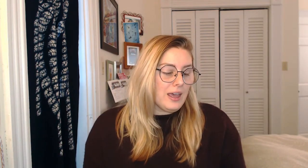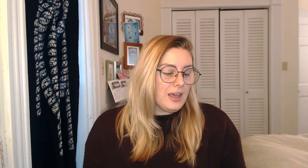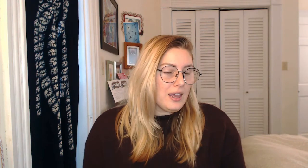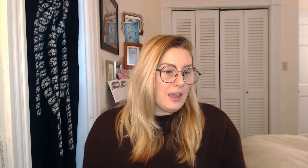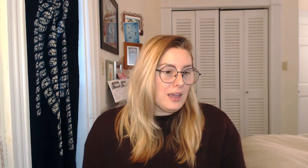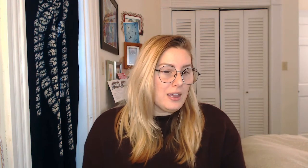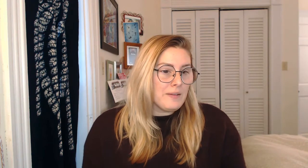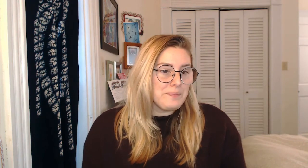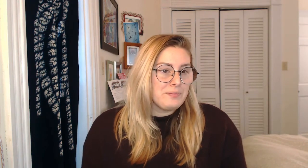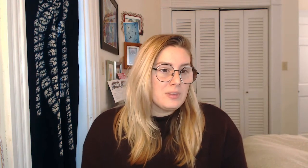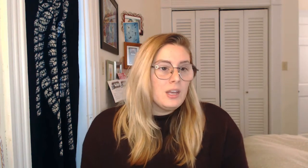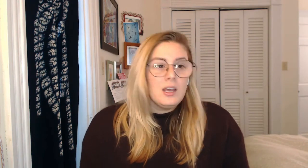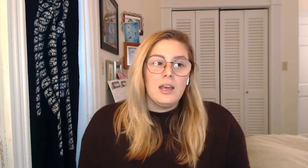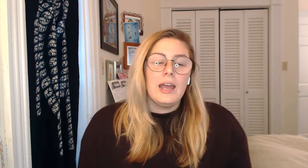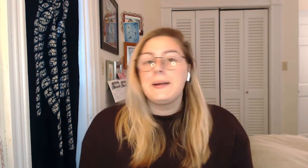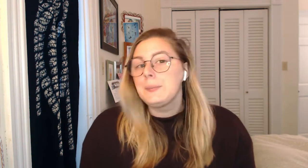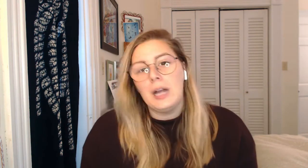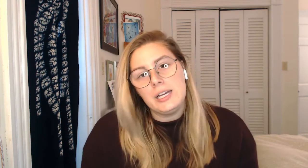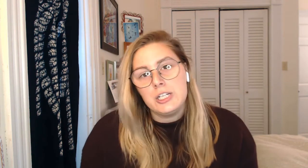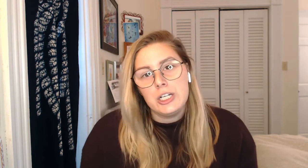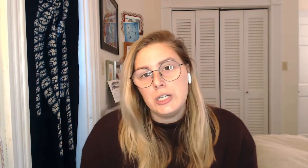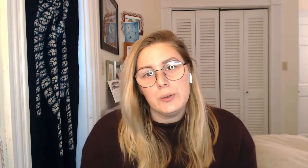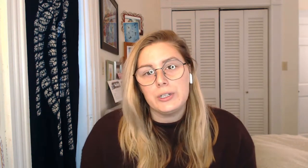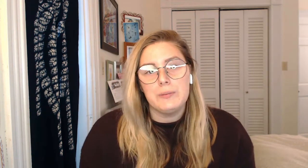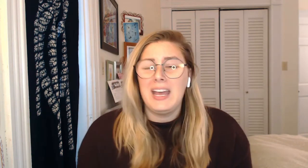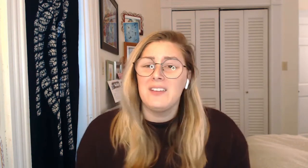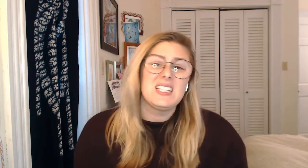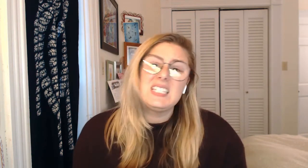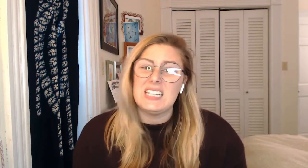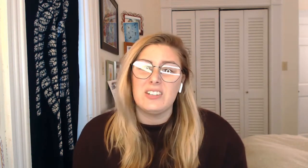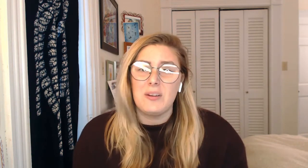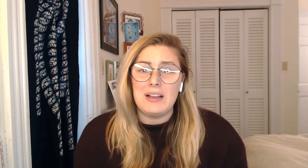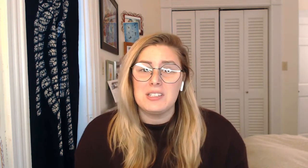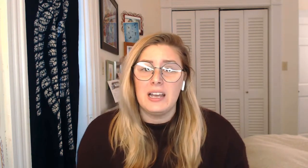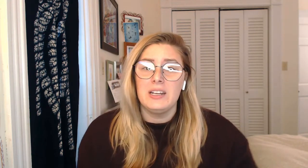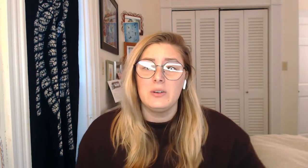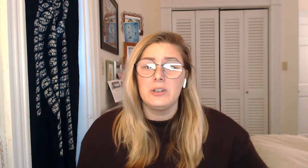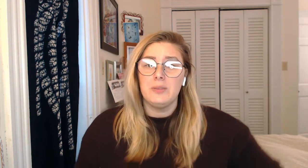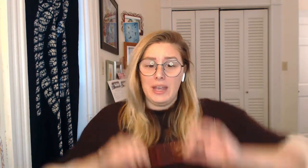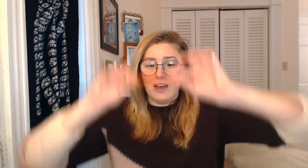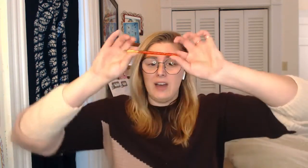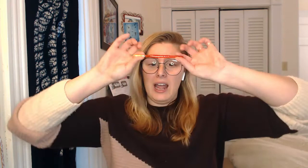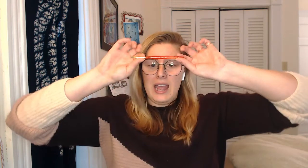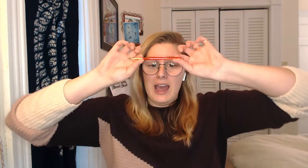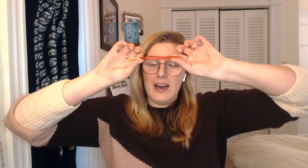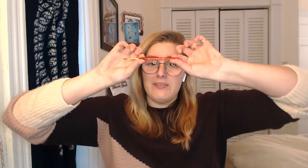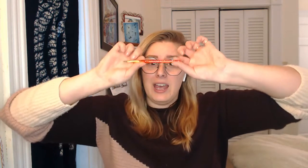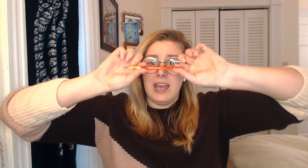hairbrush. Or you may have a stick from outside. Or you may have, I have a